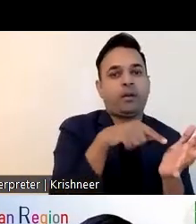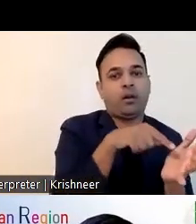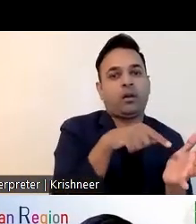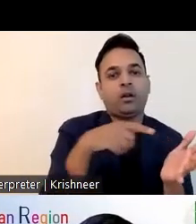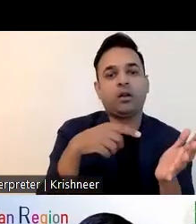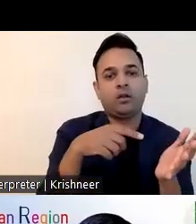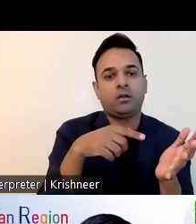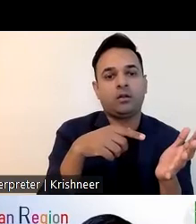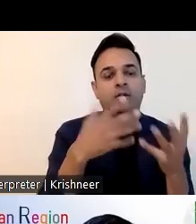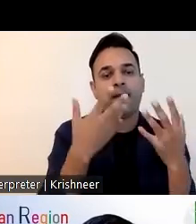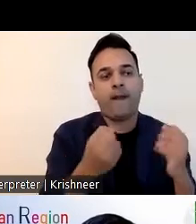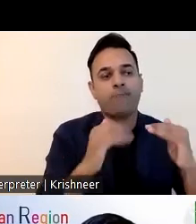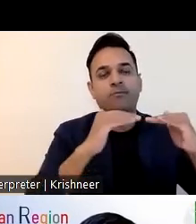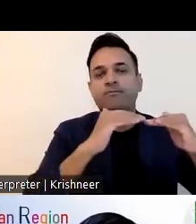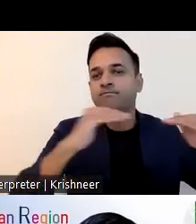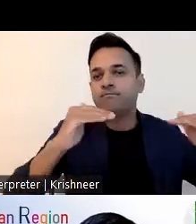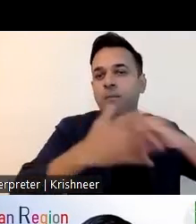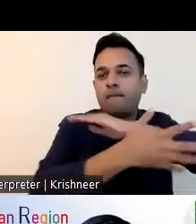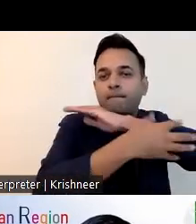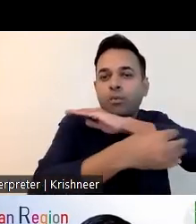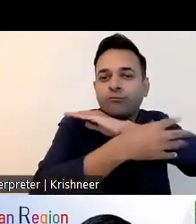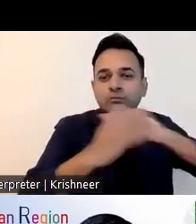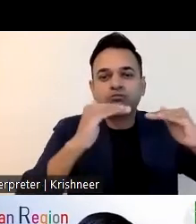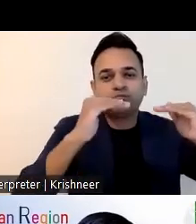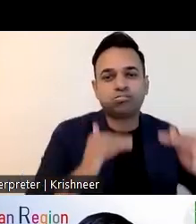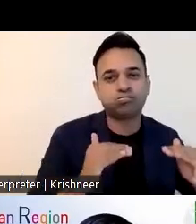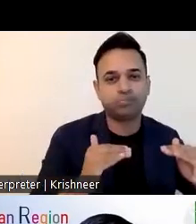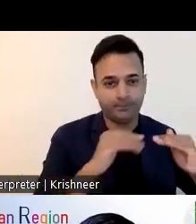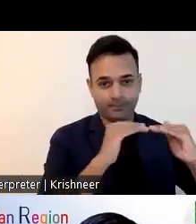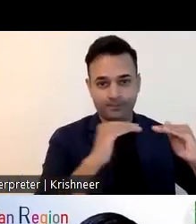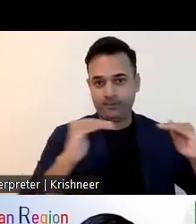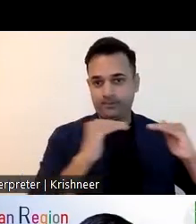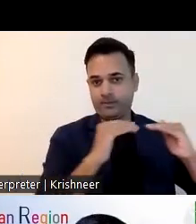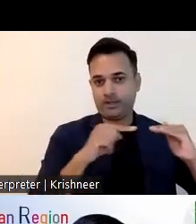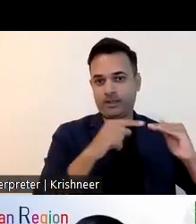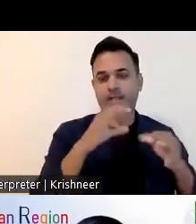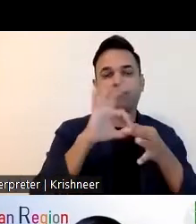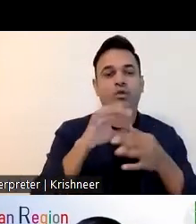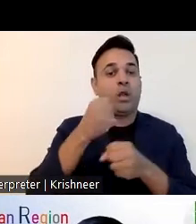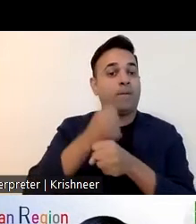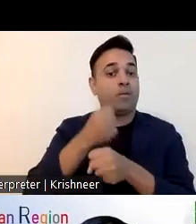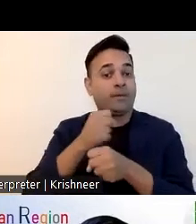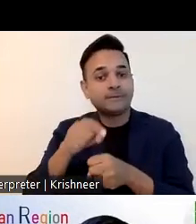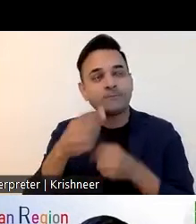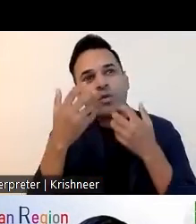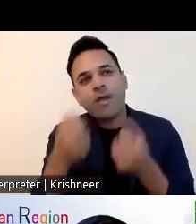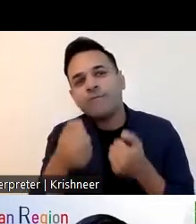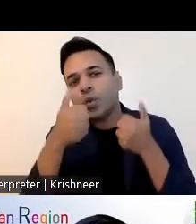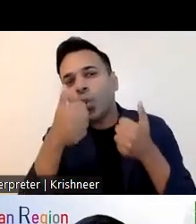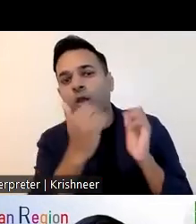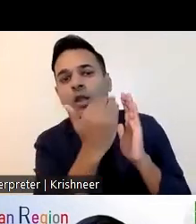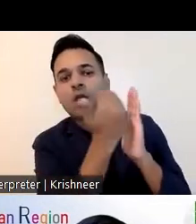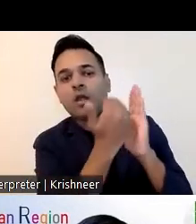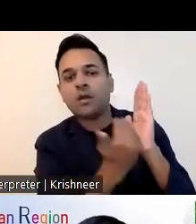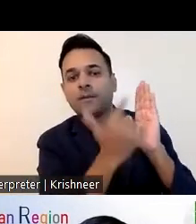to implement as a uh fundamental rights uh in signed with the constitution of nepal 2015 we have already signed and